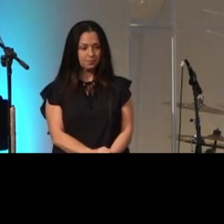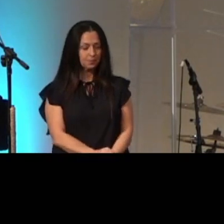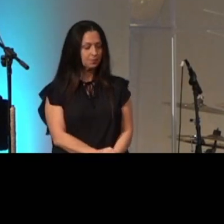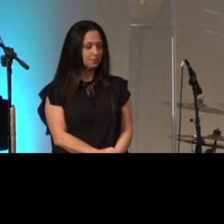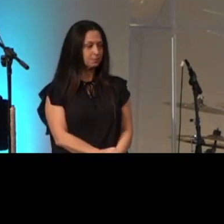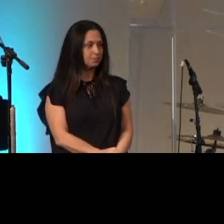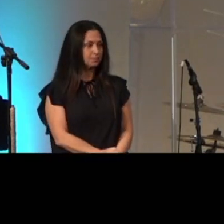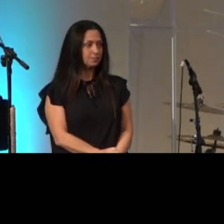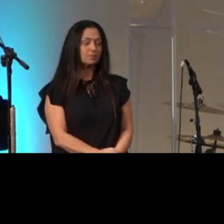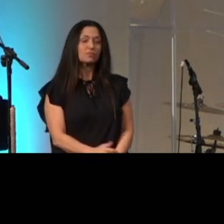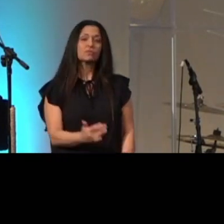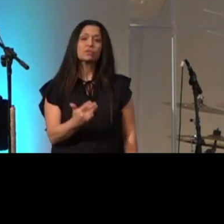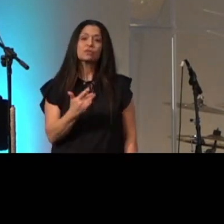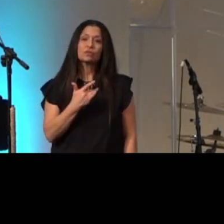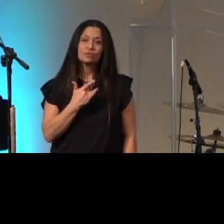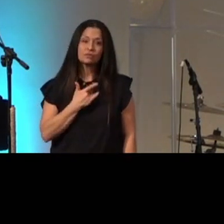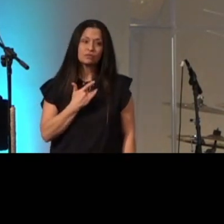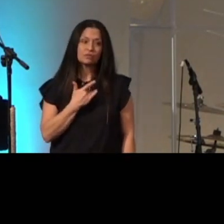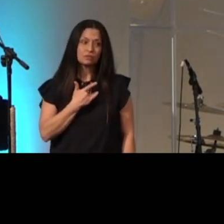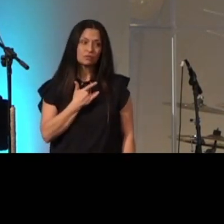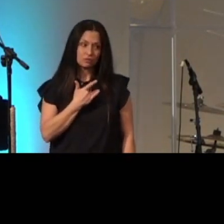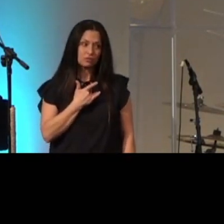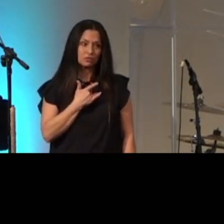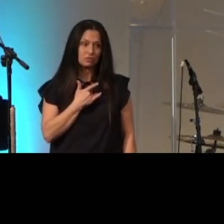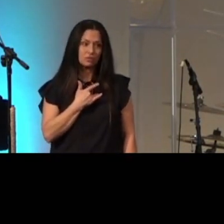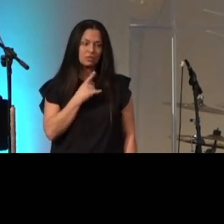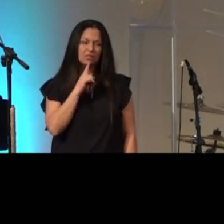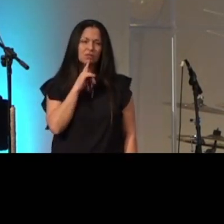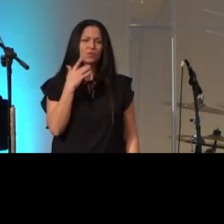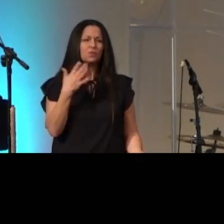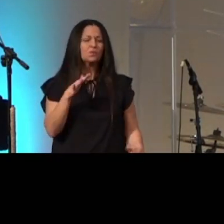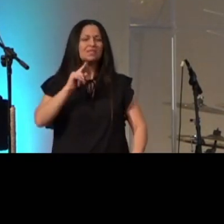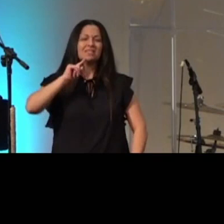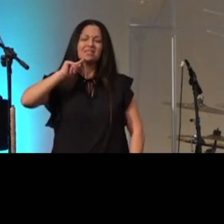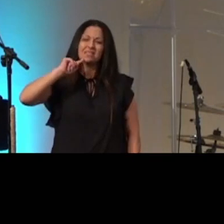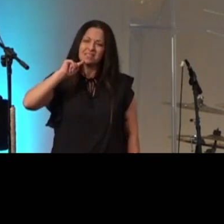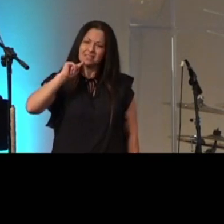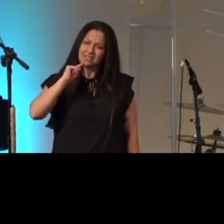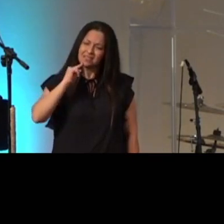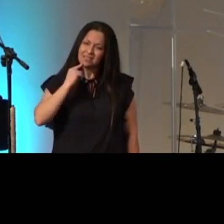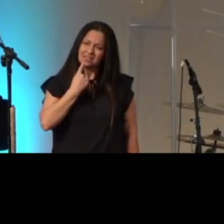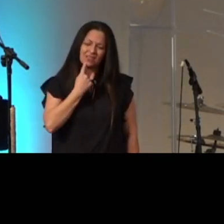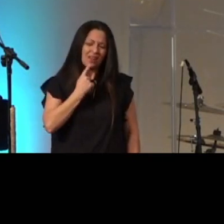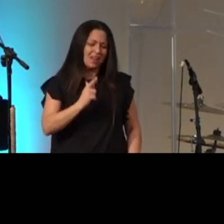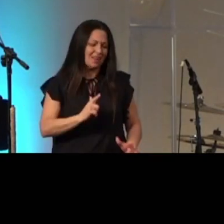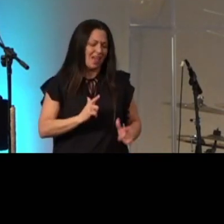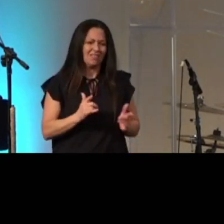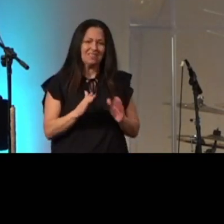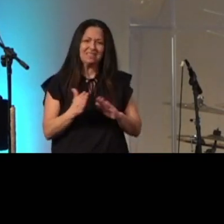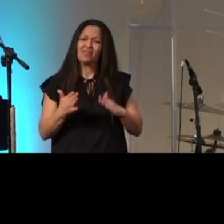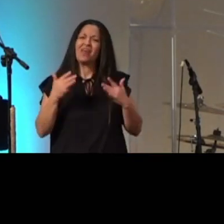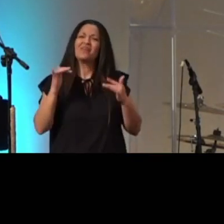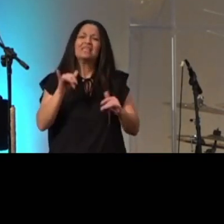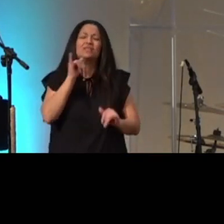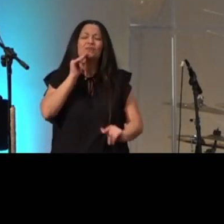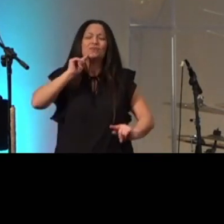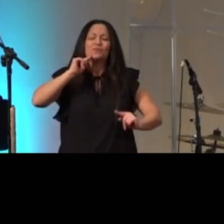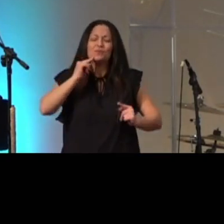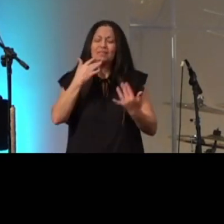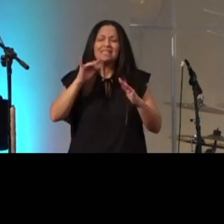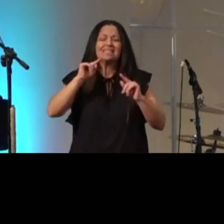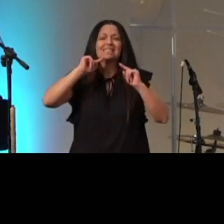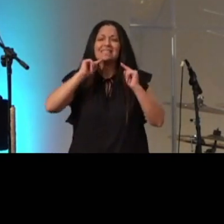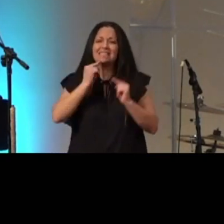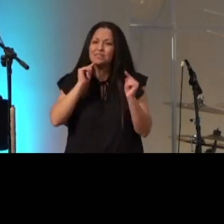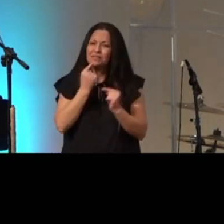the heart the heart heart is critical it is crucial to jesus it is